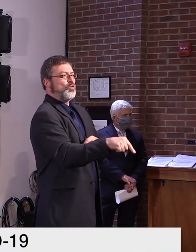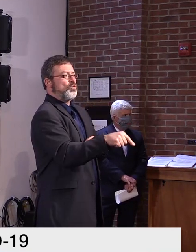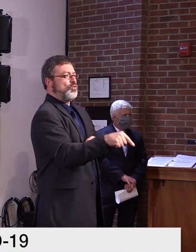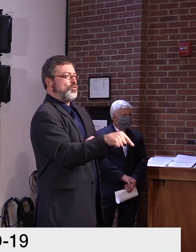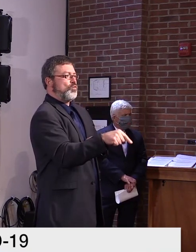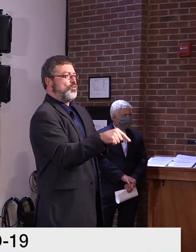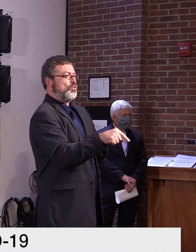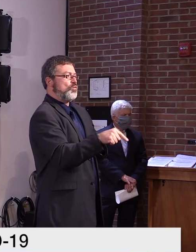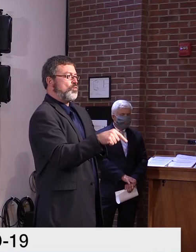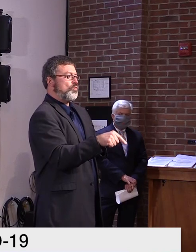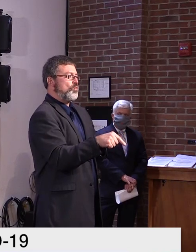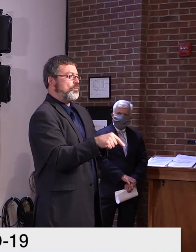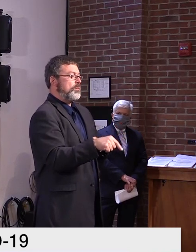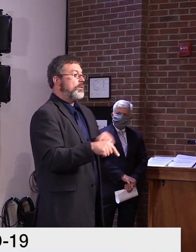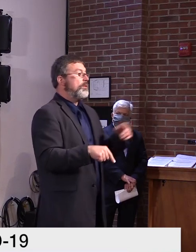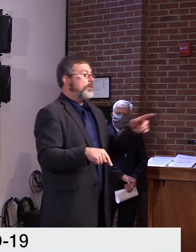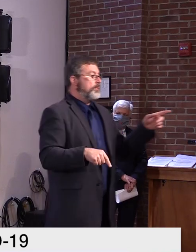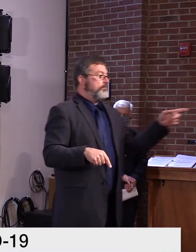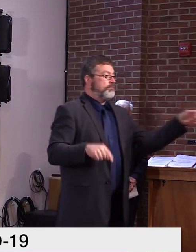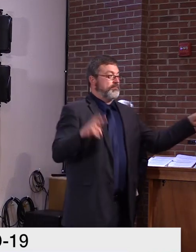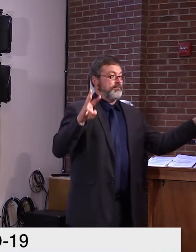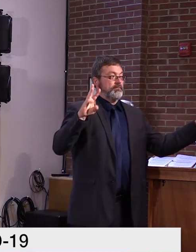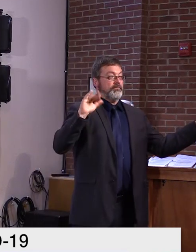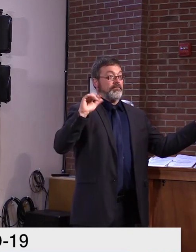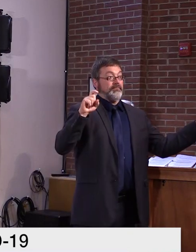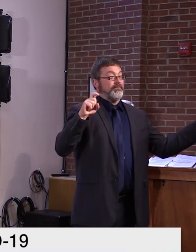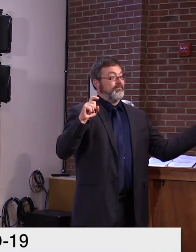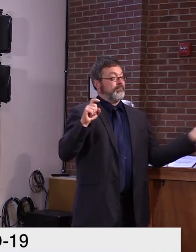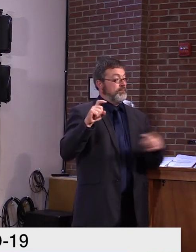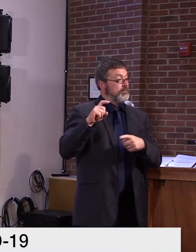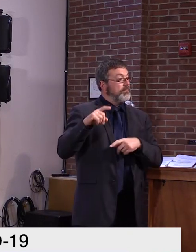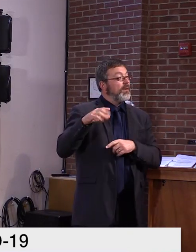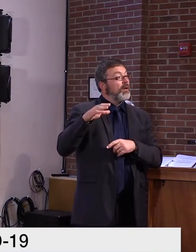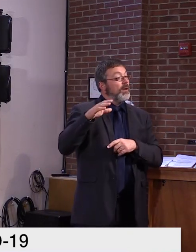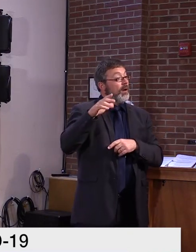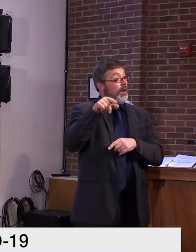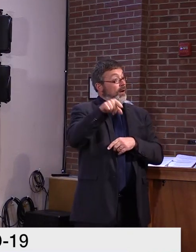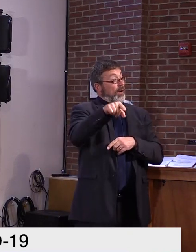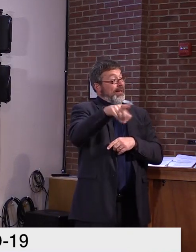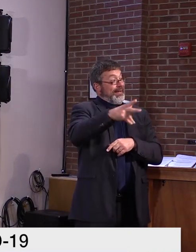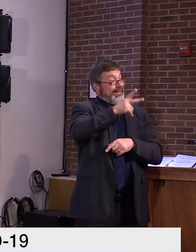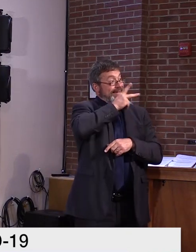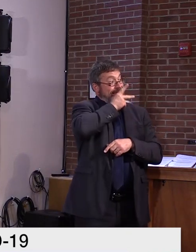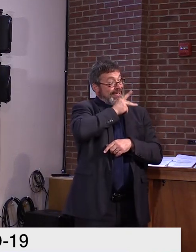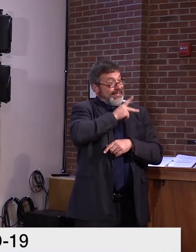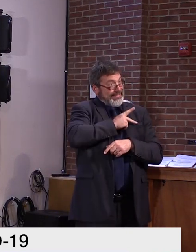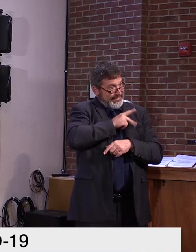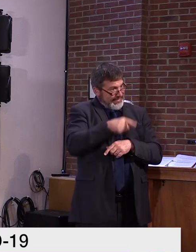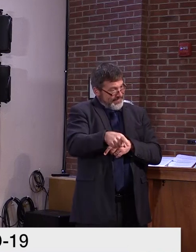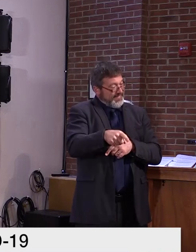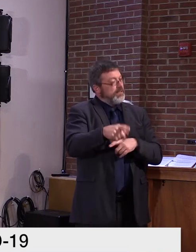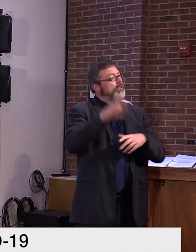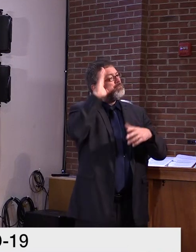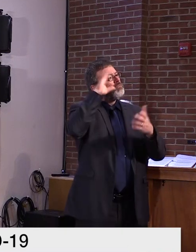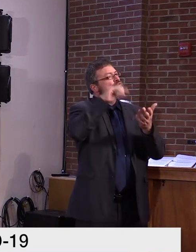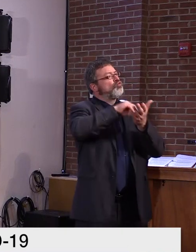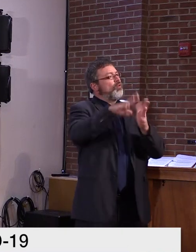back, we're going to have to do the same song again. mean, how, how do you see that going or, you know, again, I'll rely on, uh,